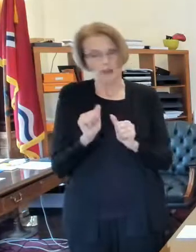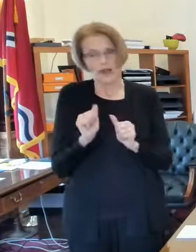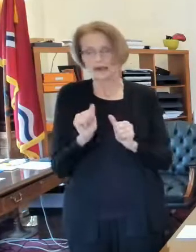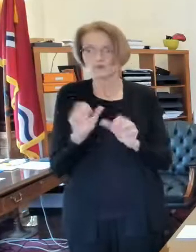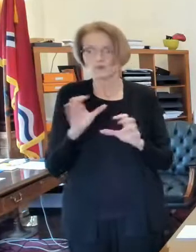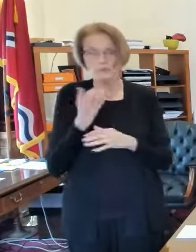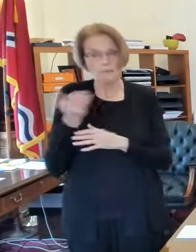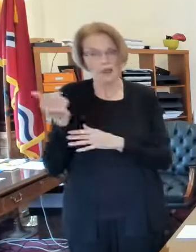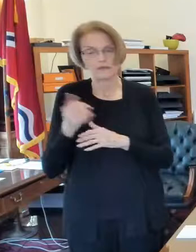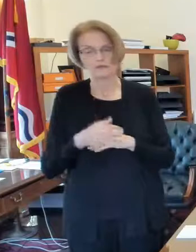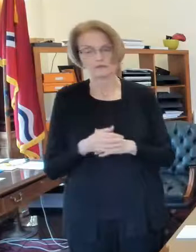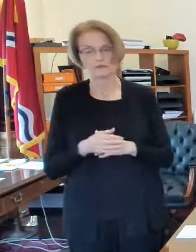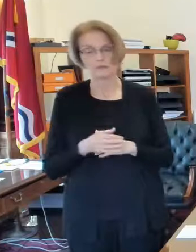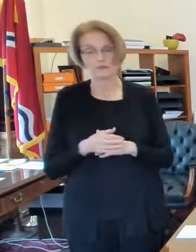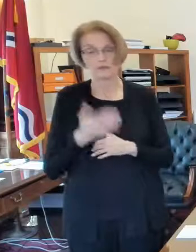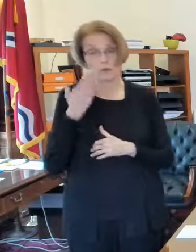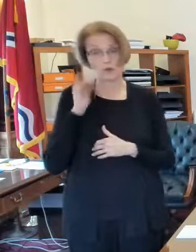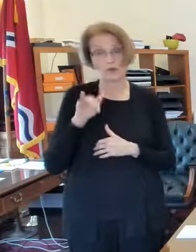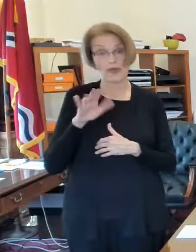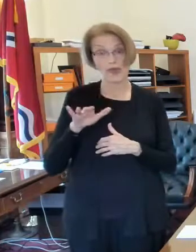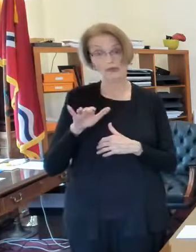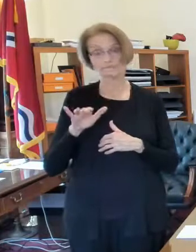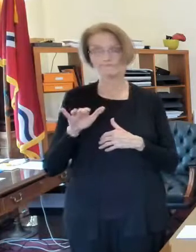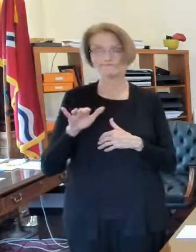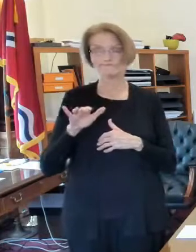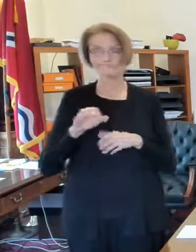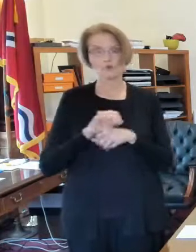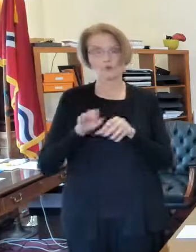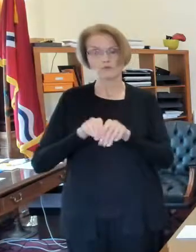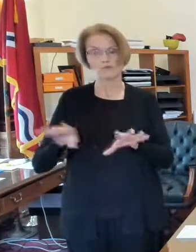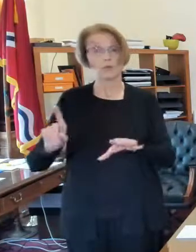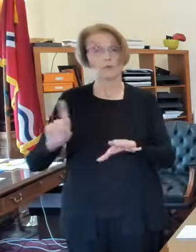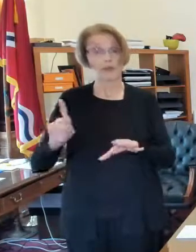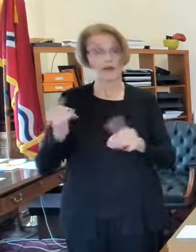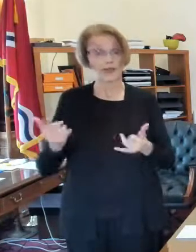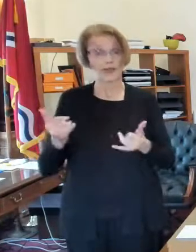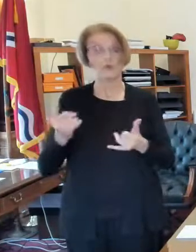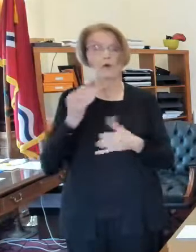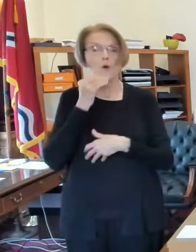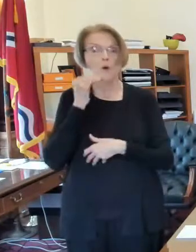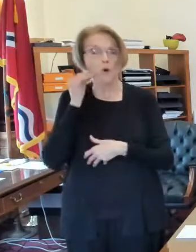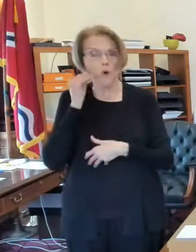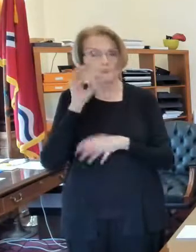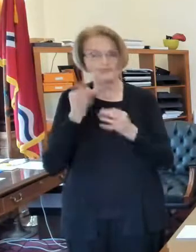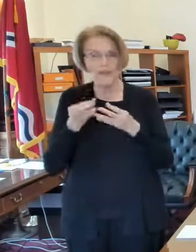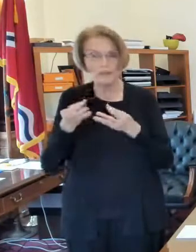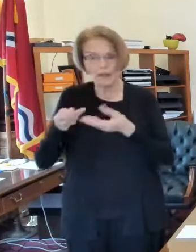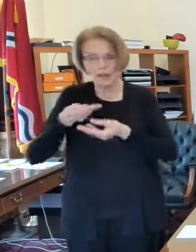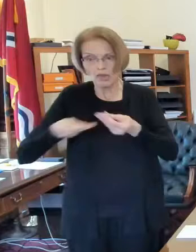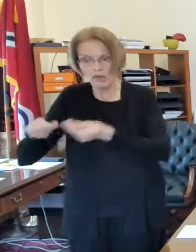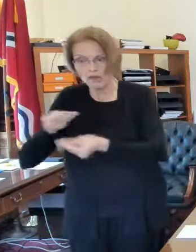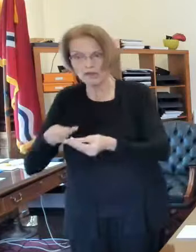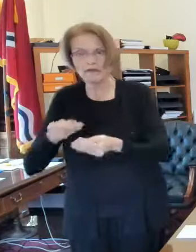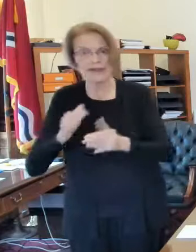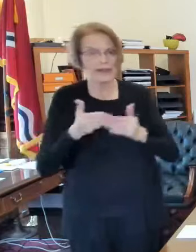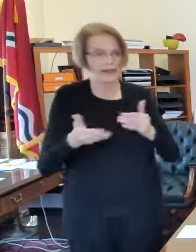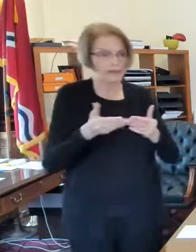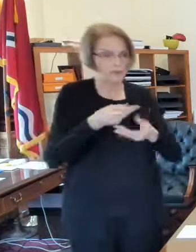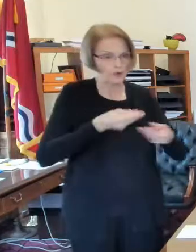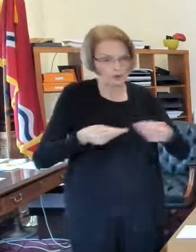much of the spread is happening in uh in homes among family members among neighbors